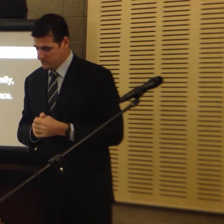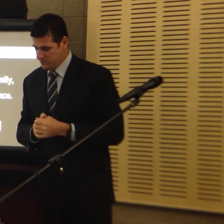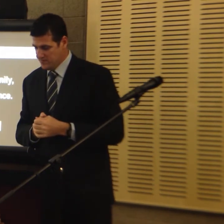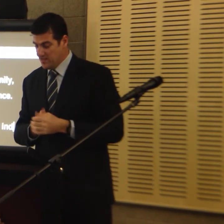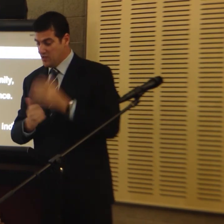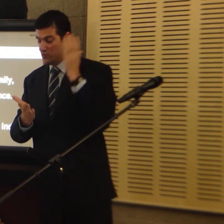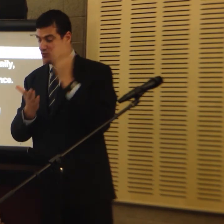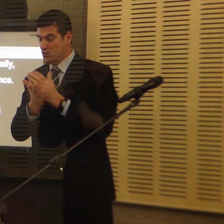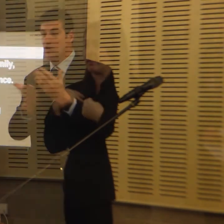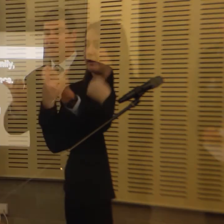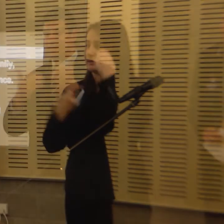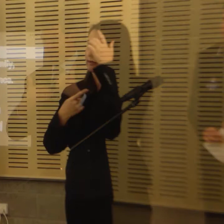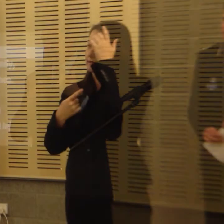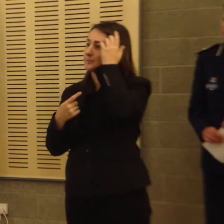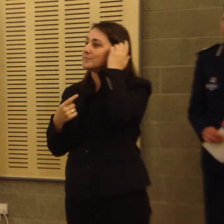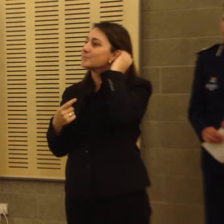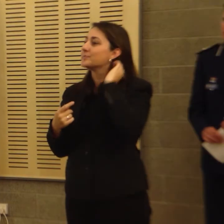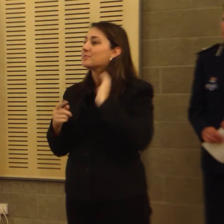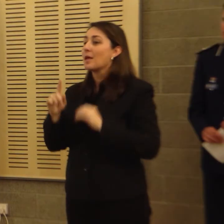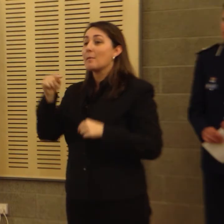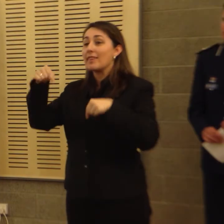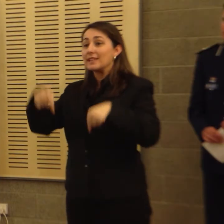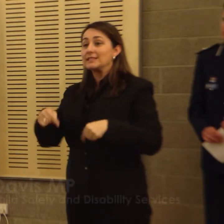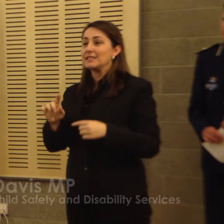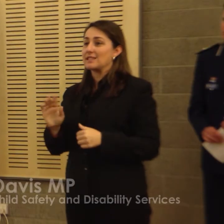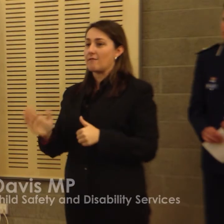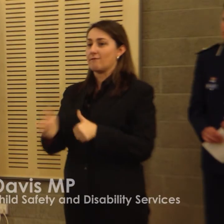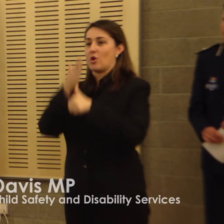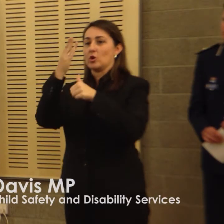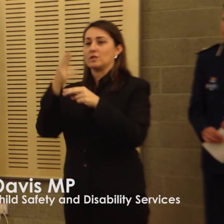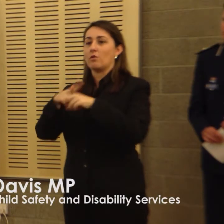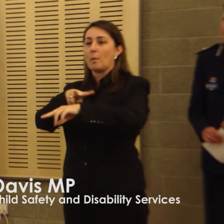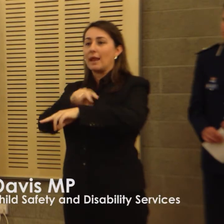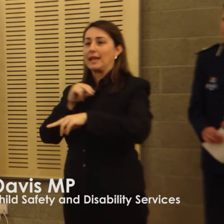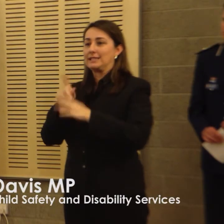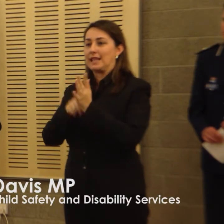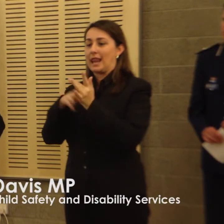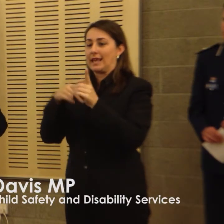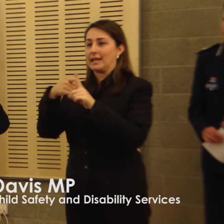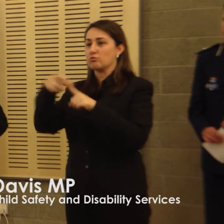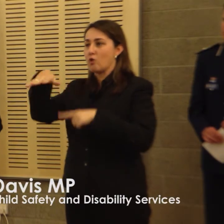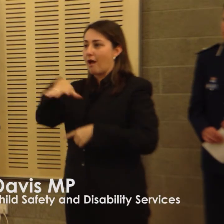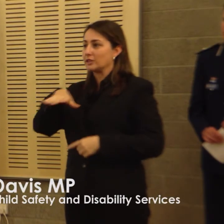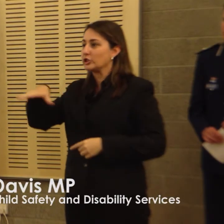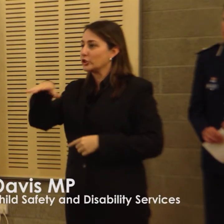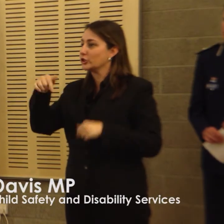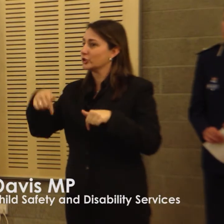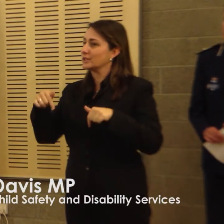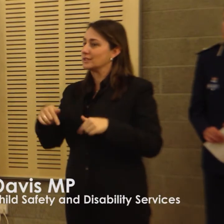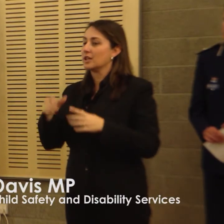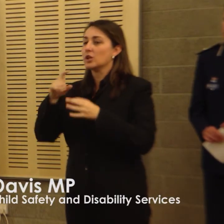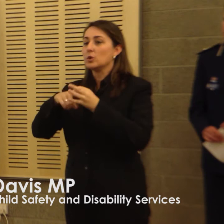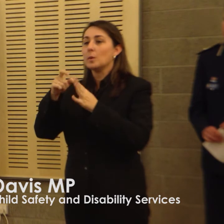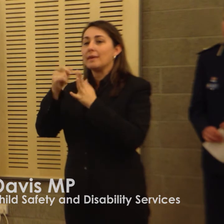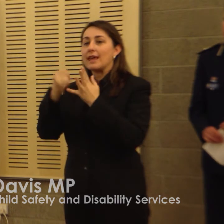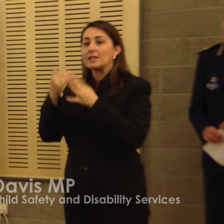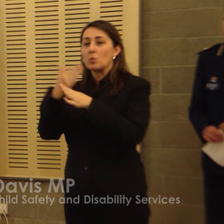haven't had in the past. This is a first for the Police Link branch. The QPS working with Deaf Services